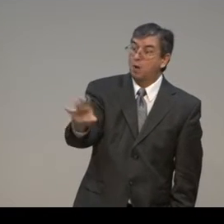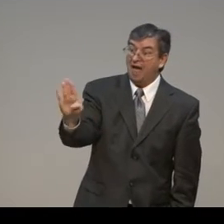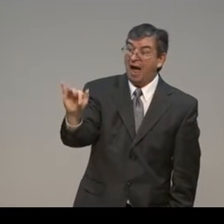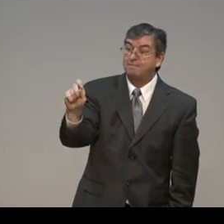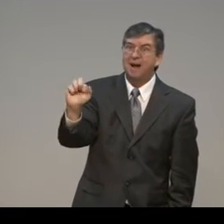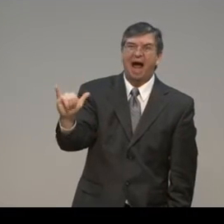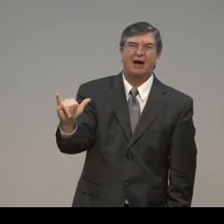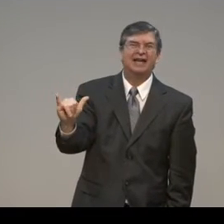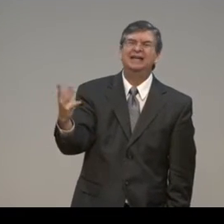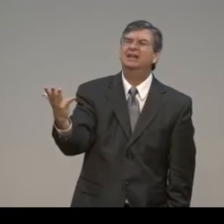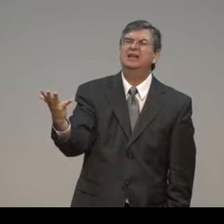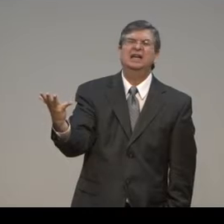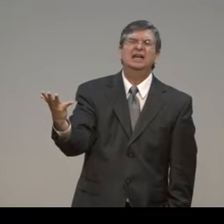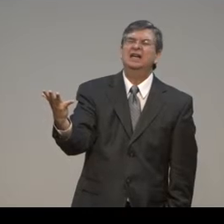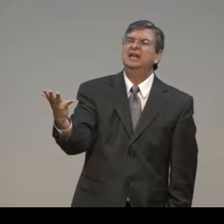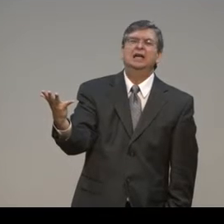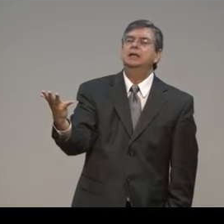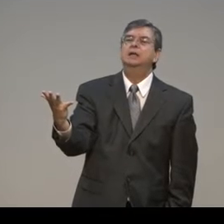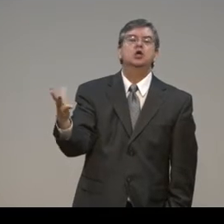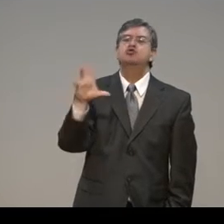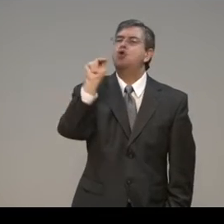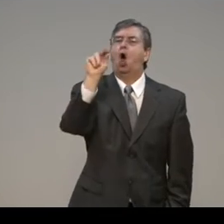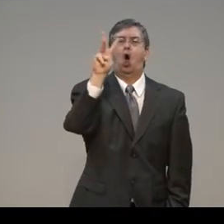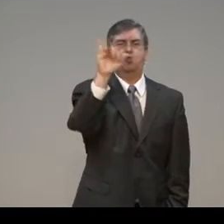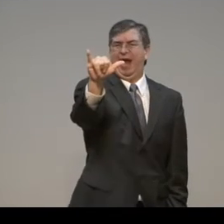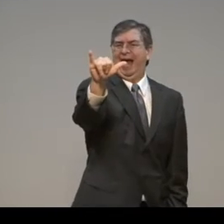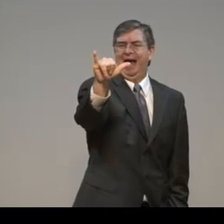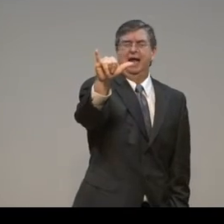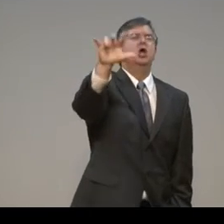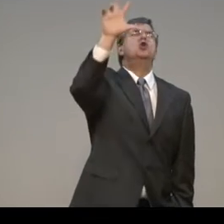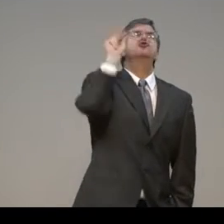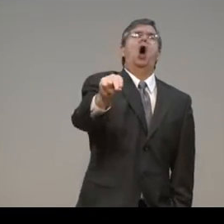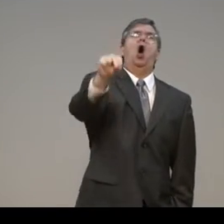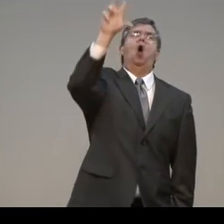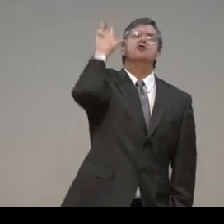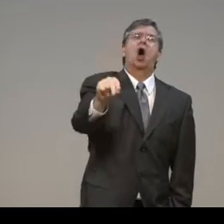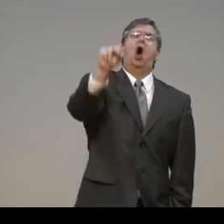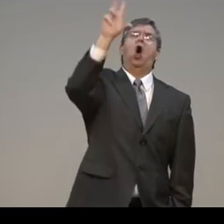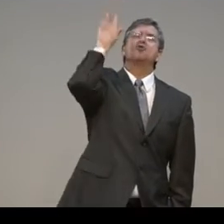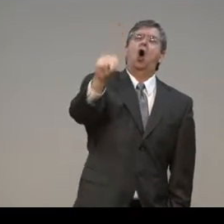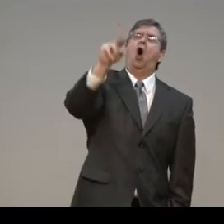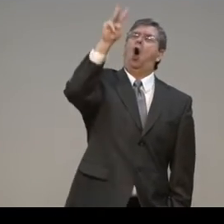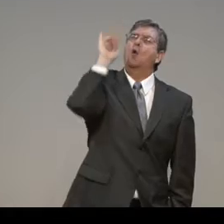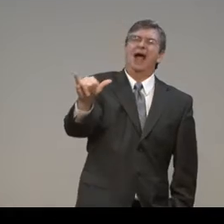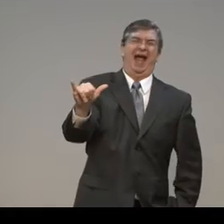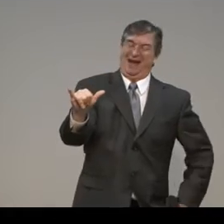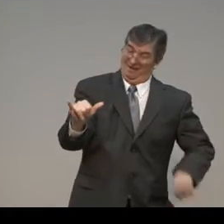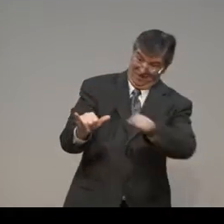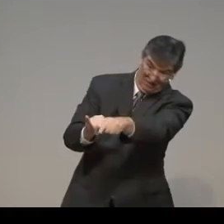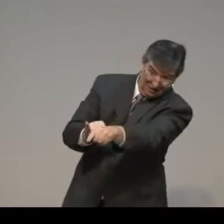Without a battery. Without the battery? No way. There's no way. No, no, no way. It's not